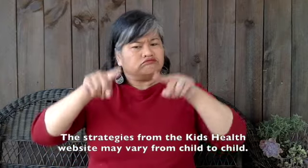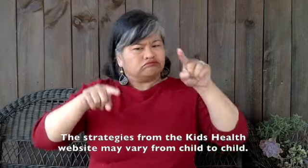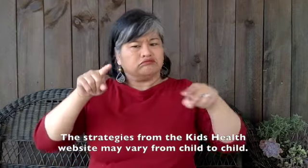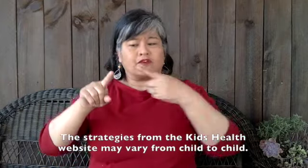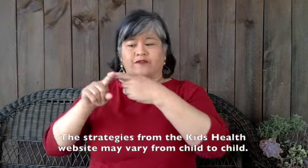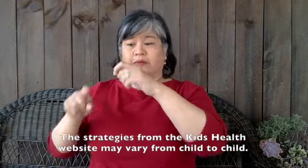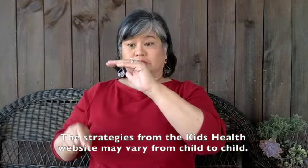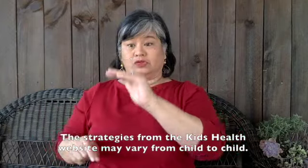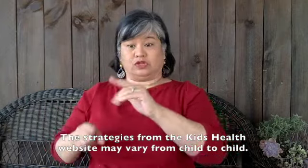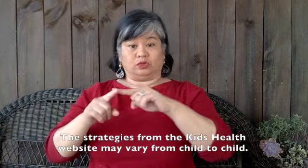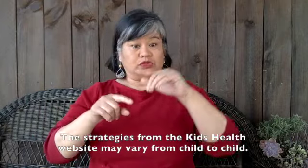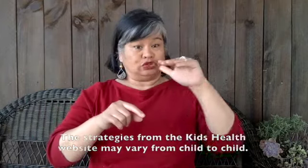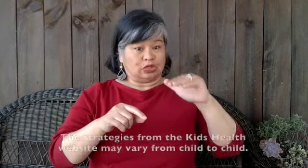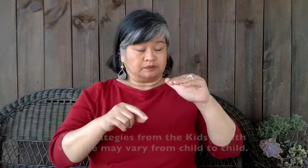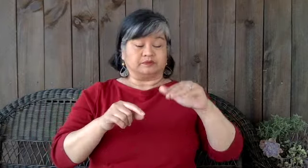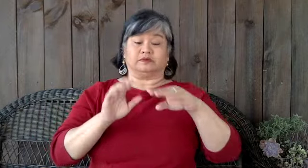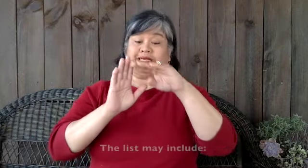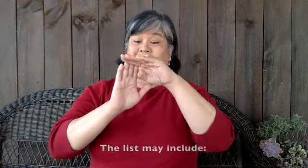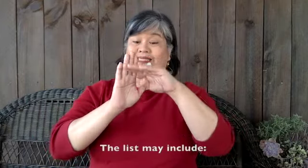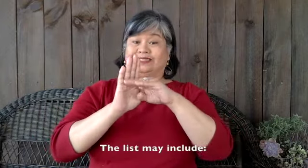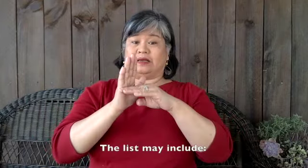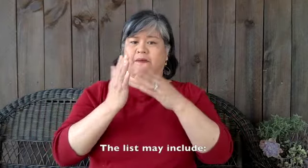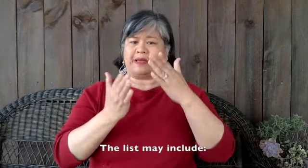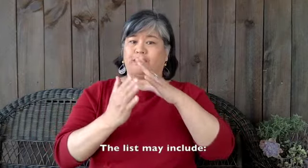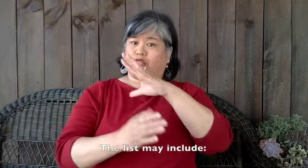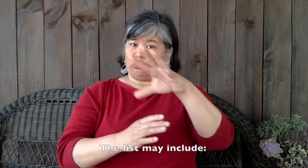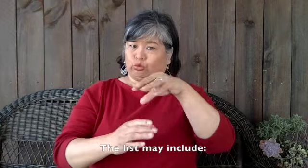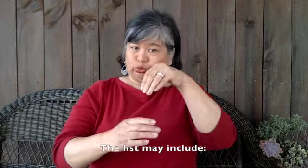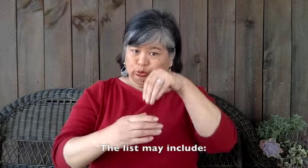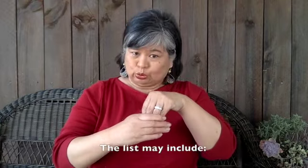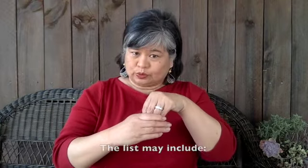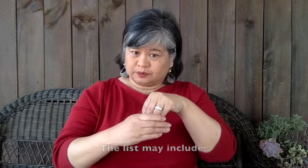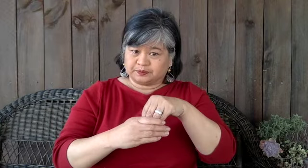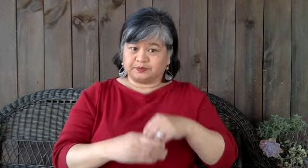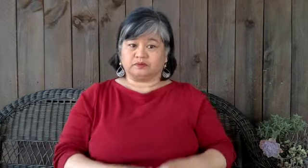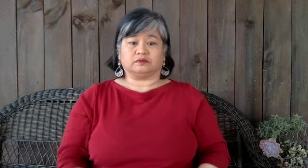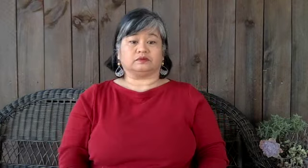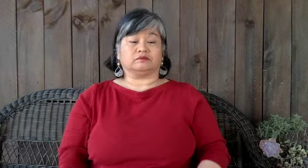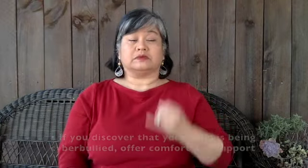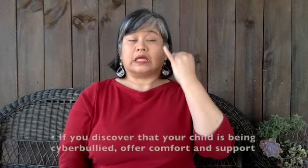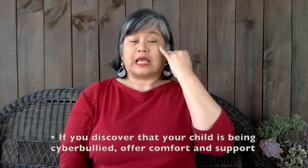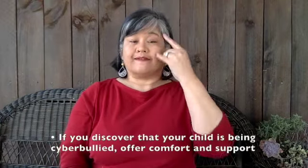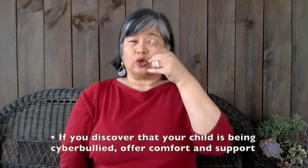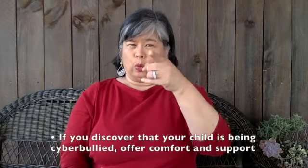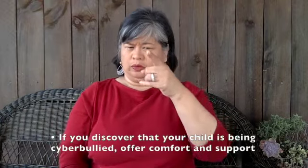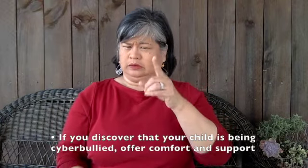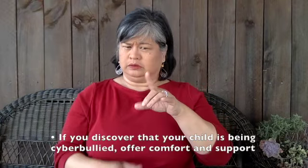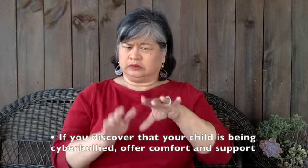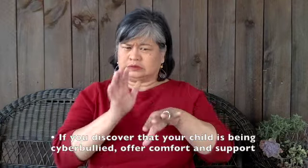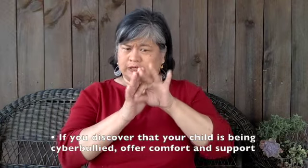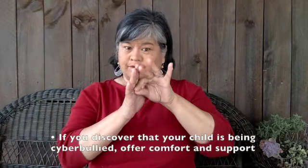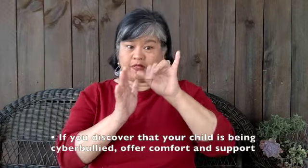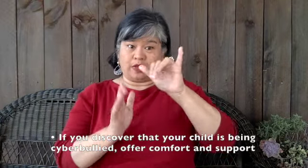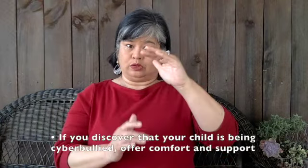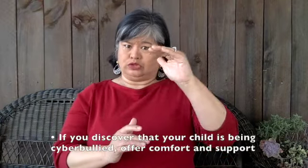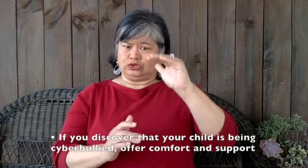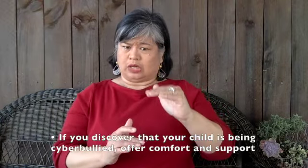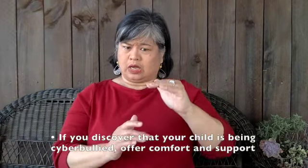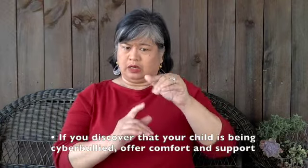the list may include if you discover that your child is being